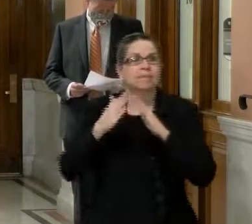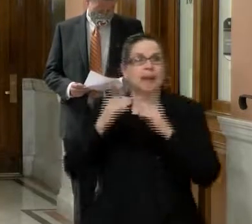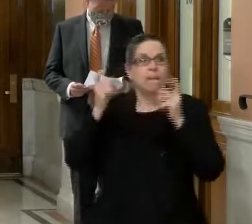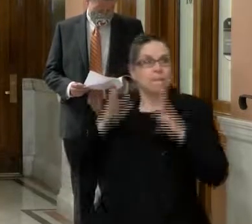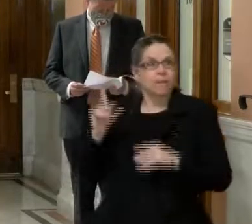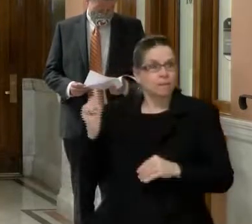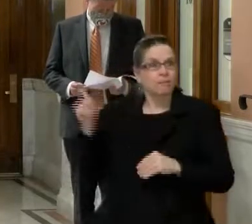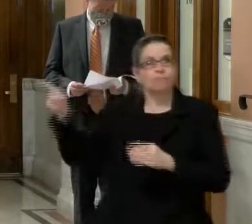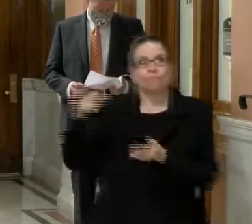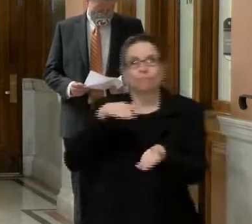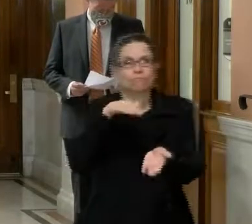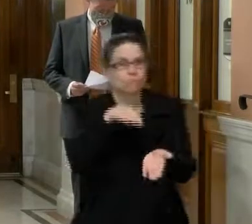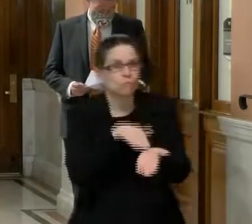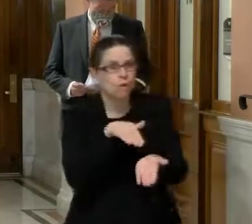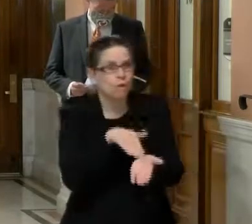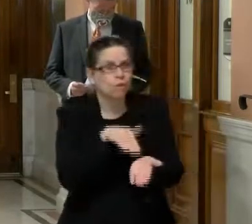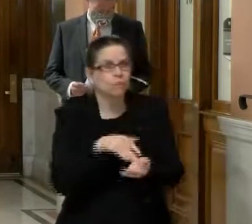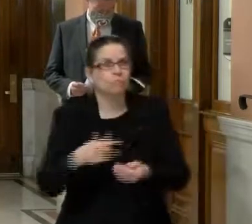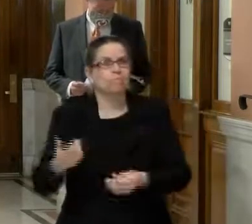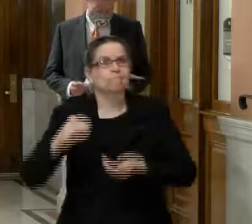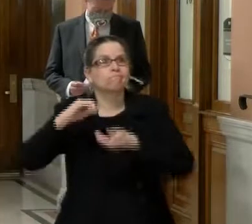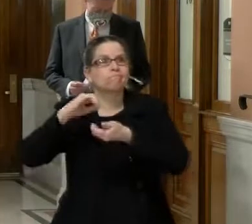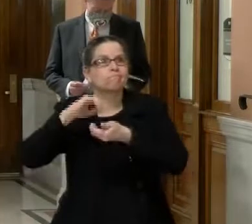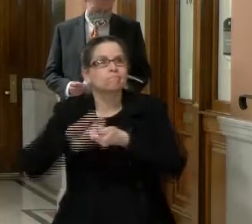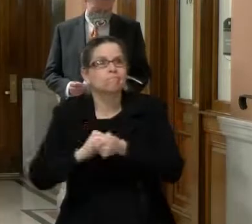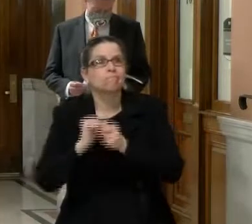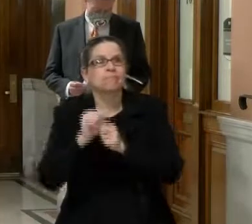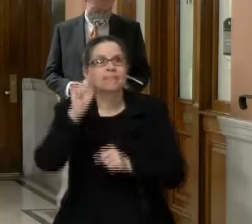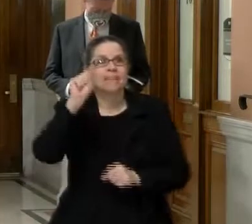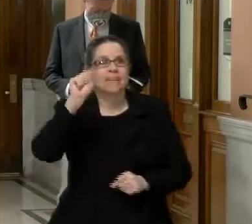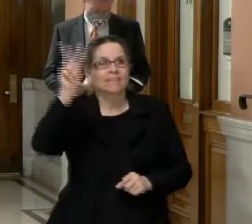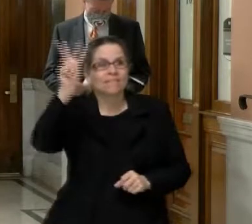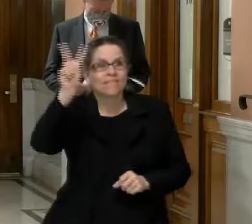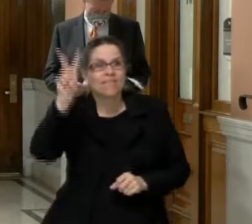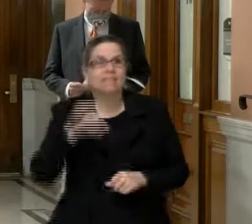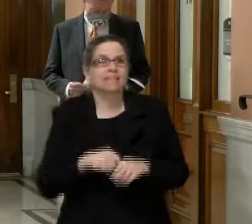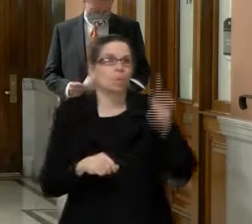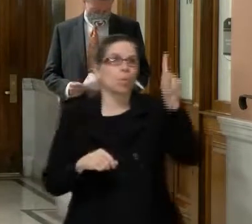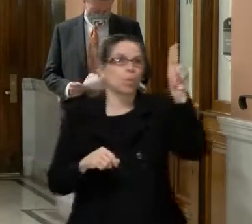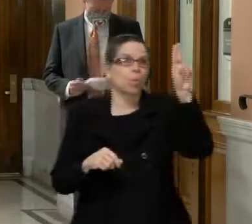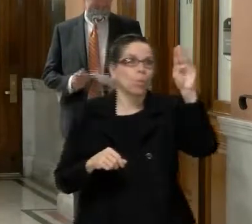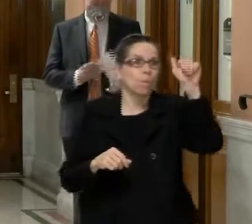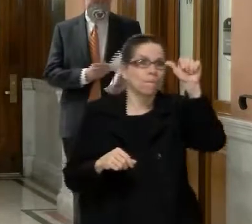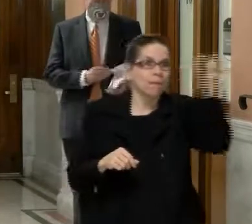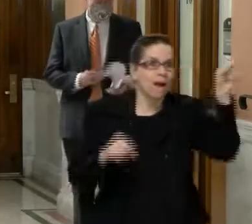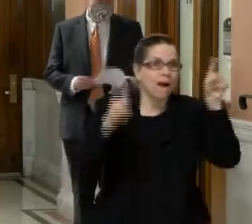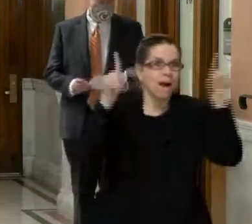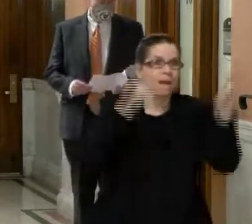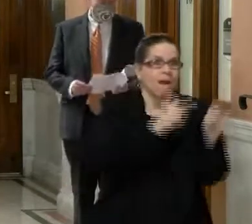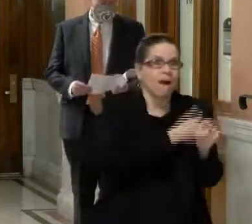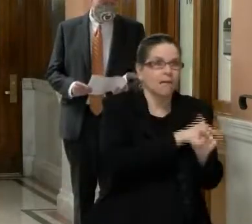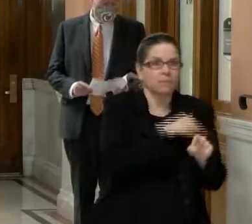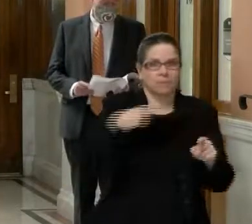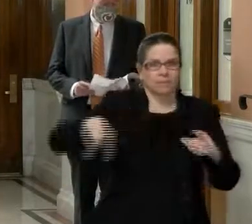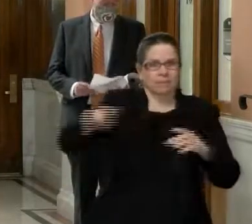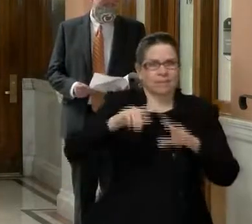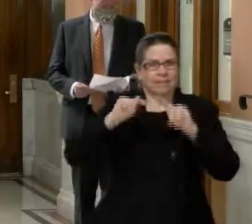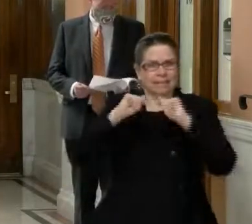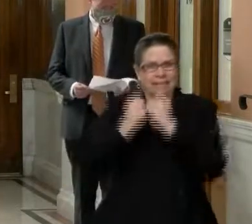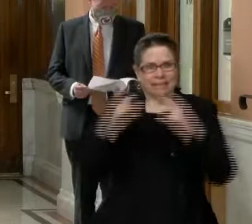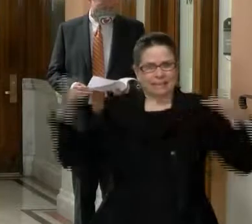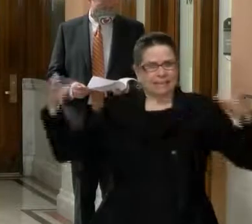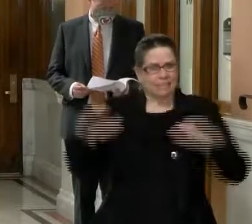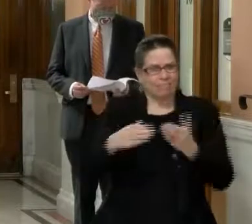UMass hospital and other partners, St. Vincent's. And, uh, we are going to have a good plan on this when we do have a good plan when the